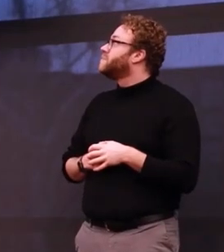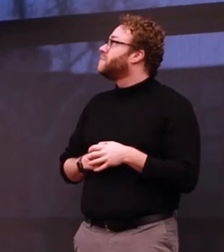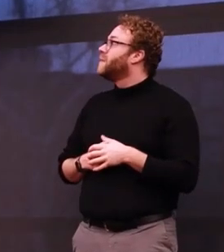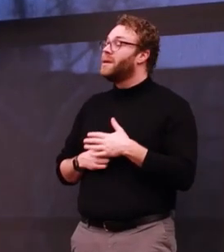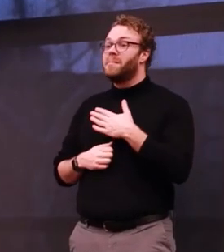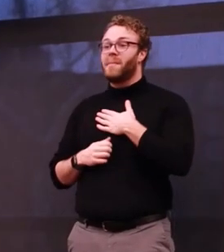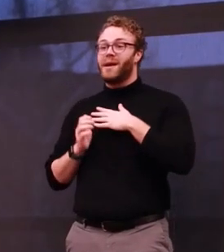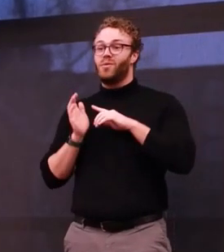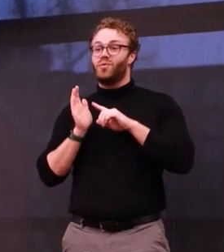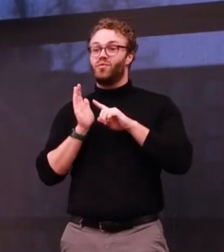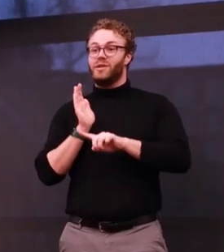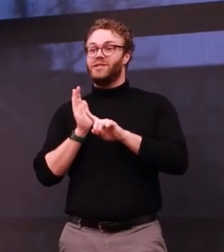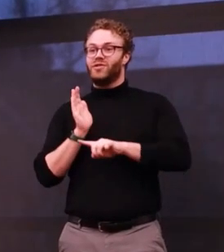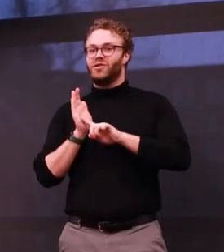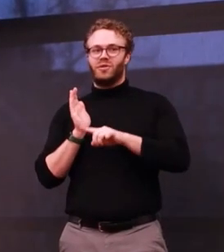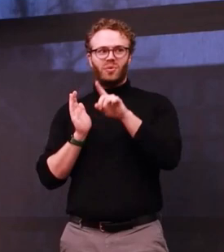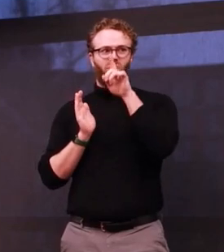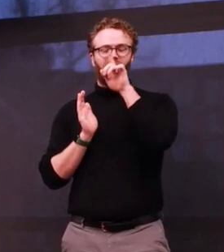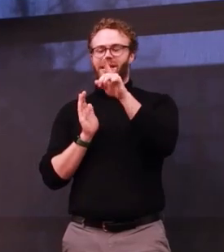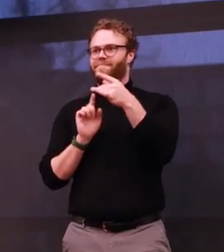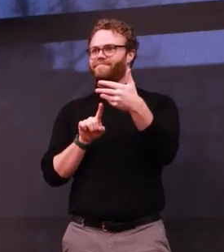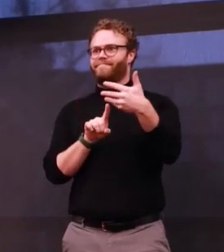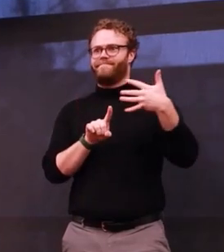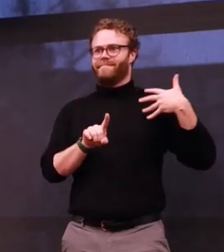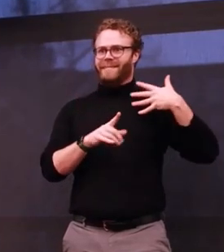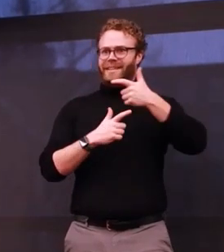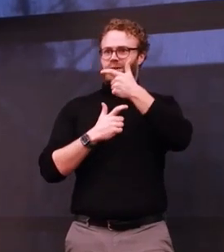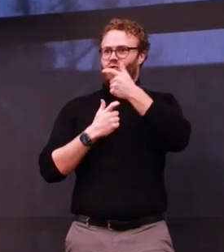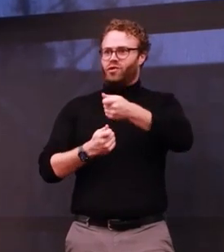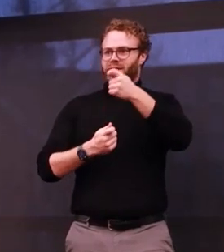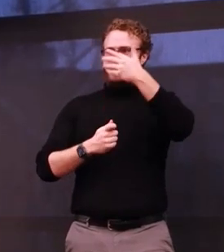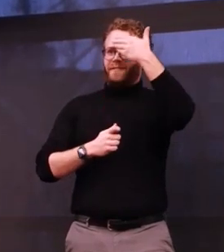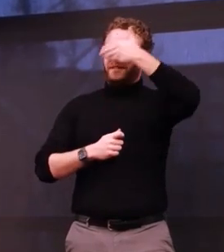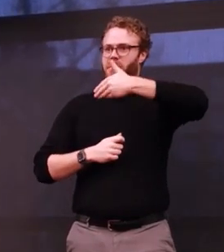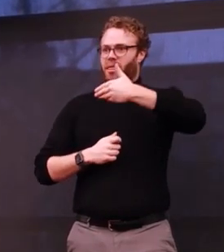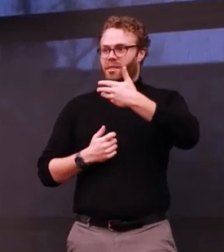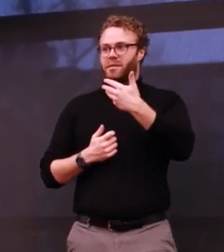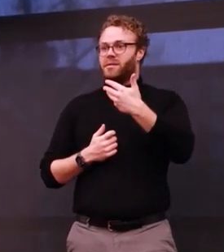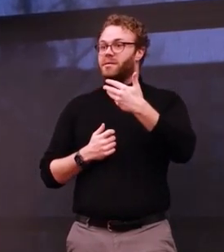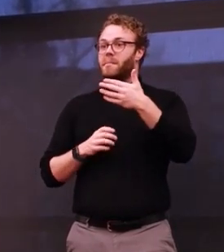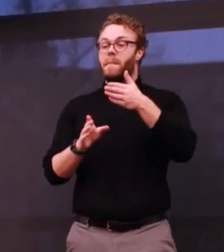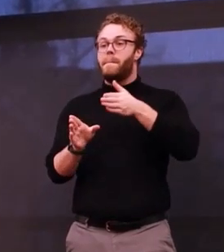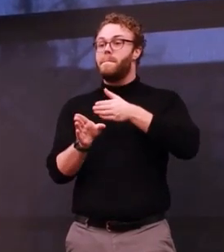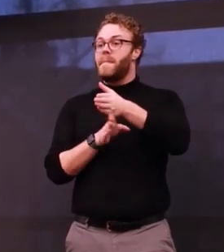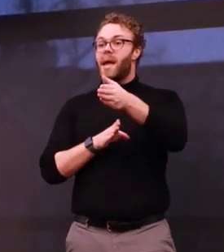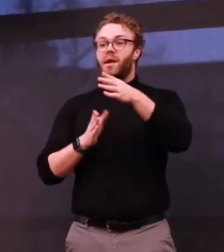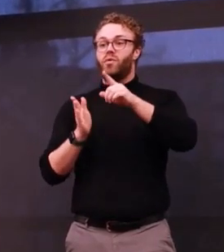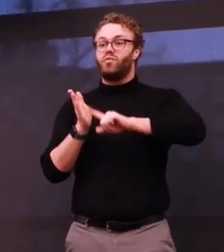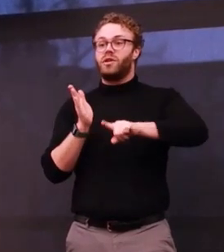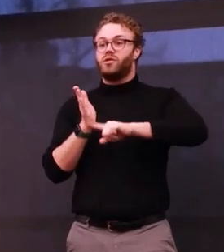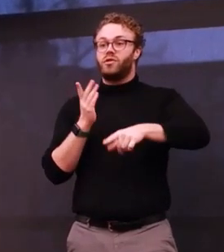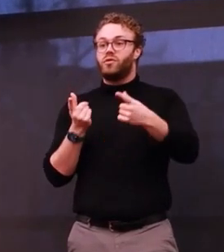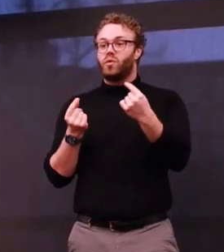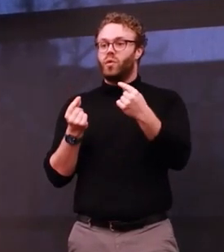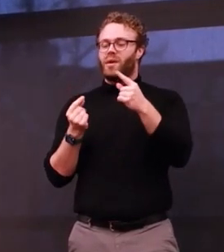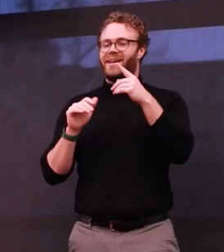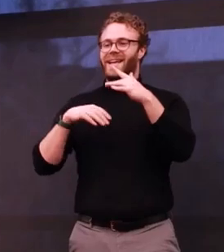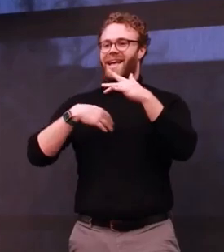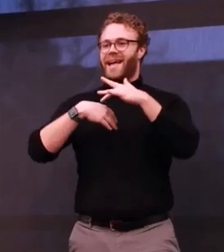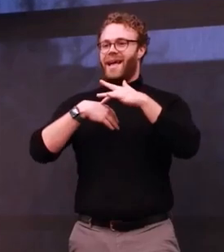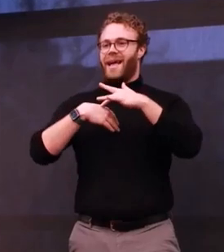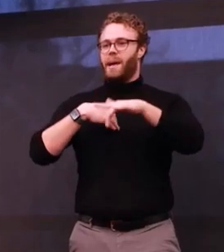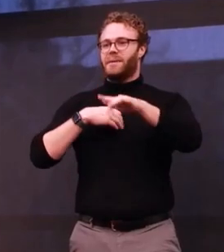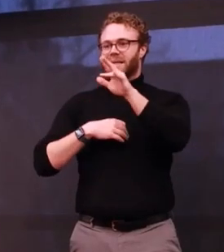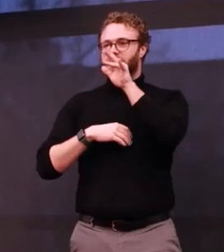I've been interested in invisibility long before I got sick. My main research object is the empty speech balloon, or as I have